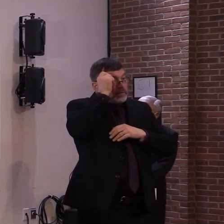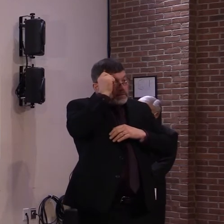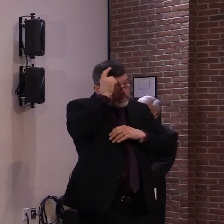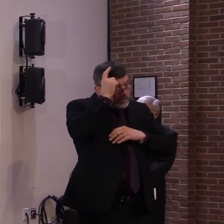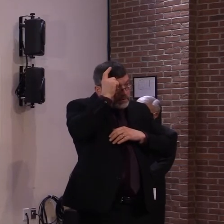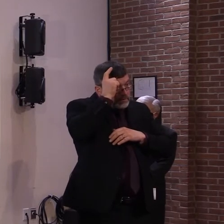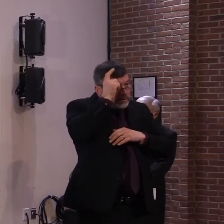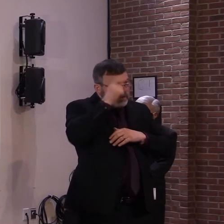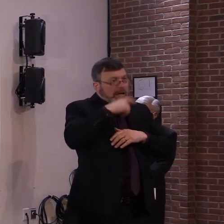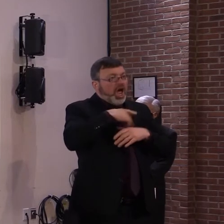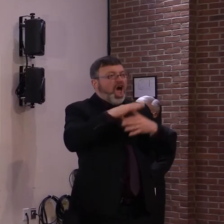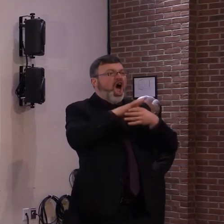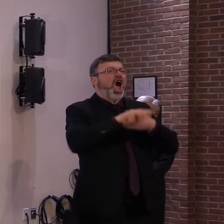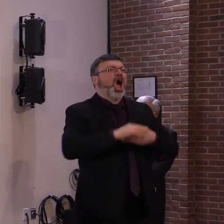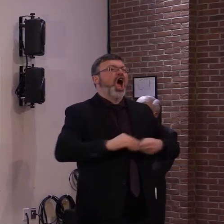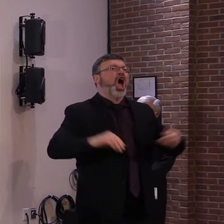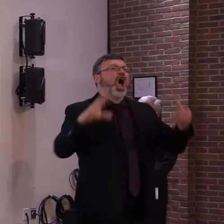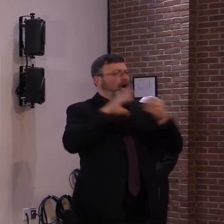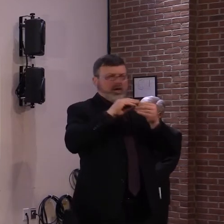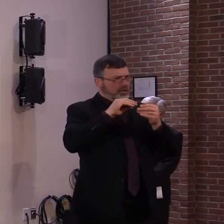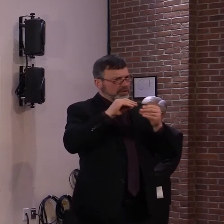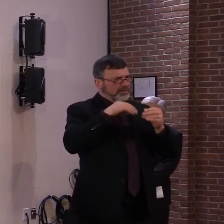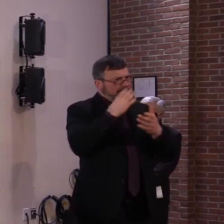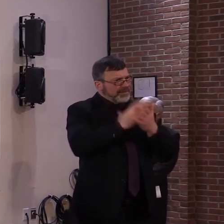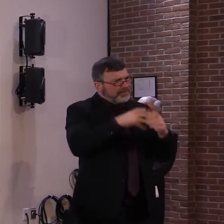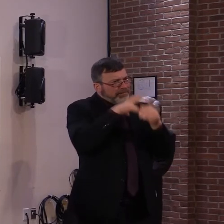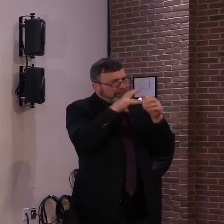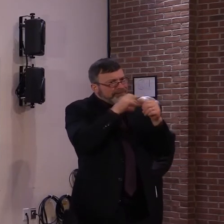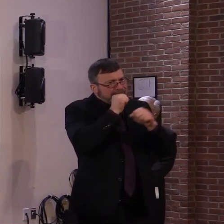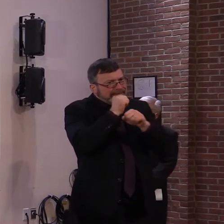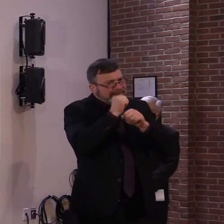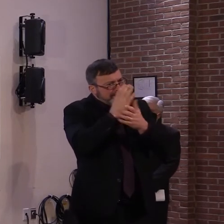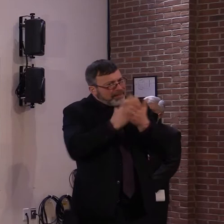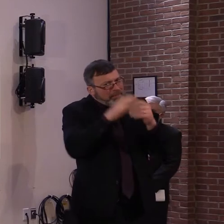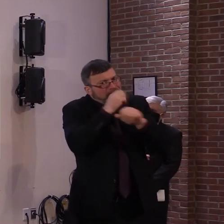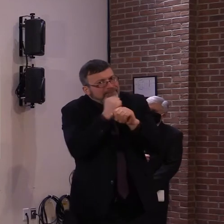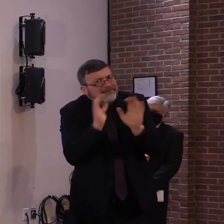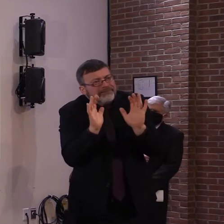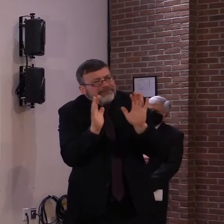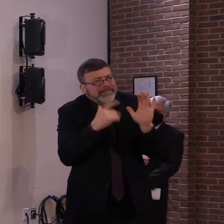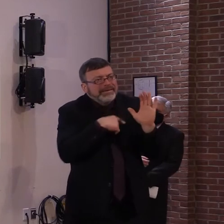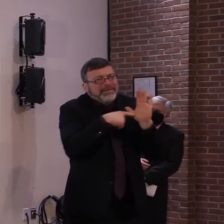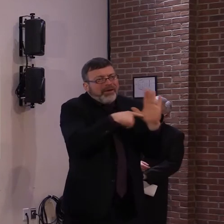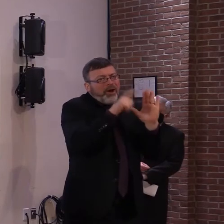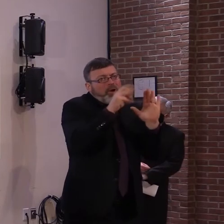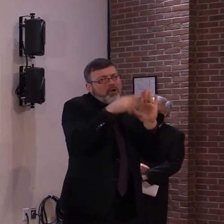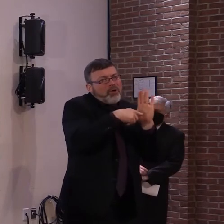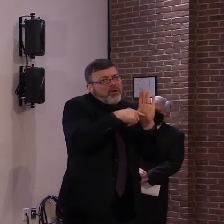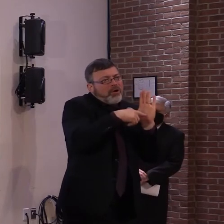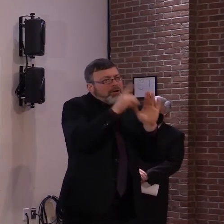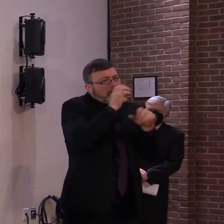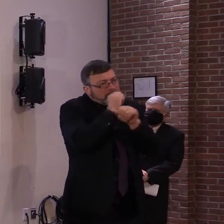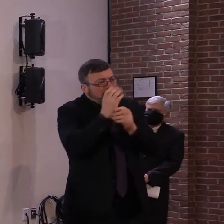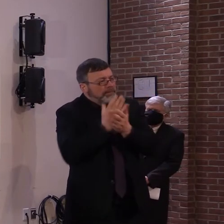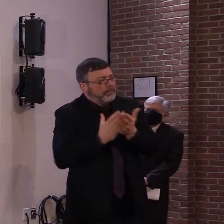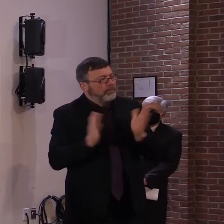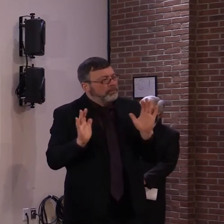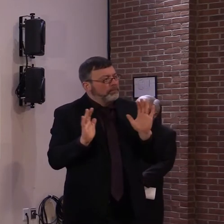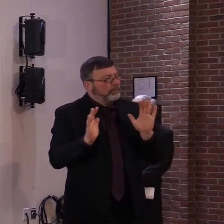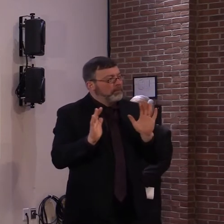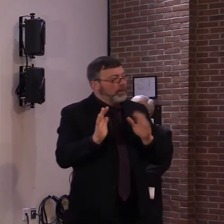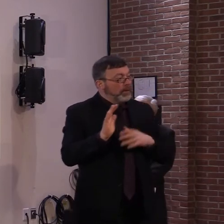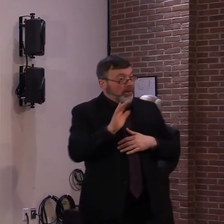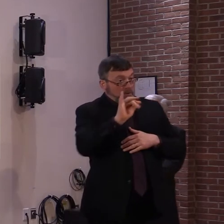Uh, so that's something that I can, I can look into and be happy to, uh, to make sure that when you make the requests, uh, that we, uh, we